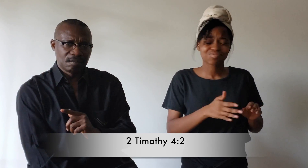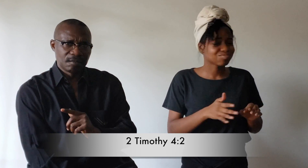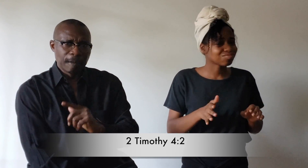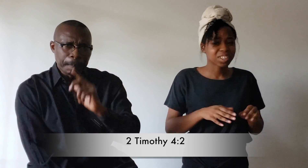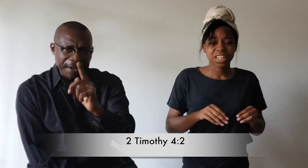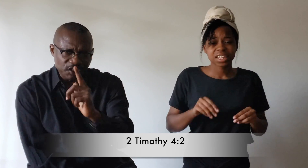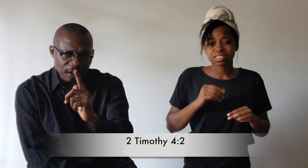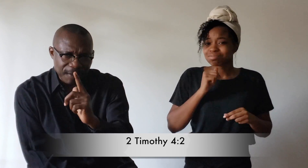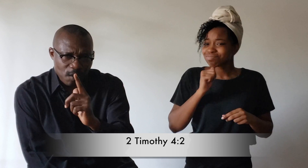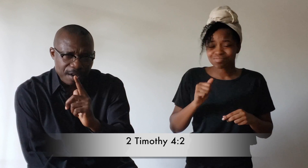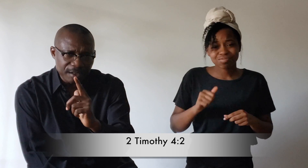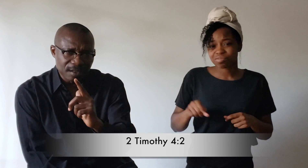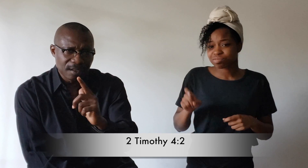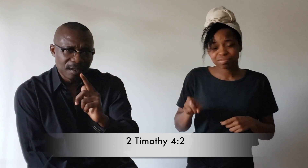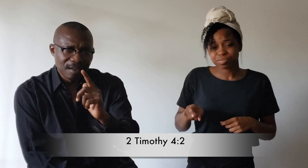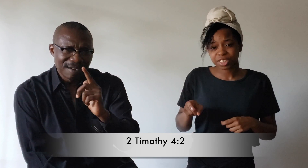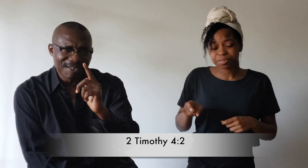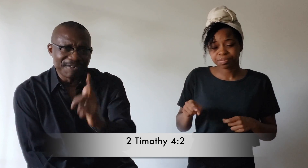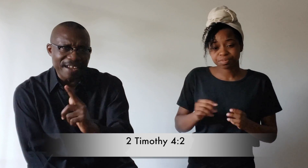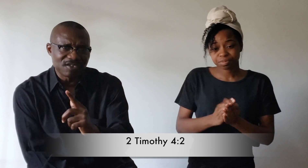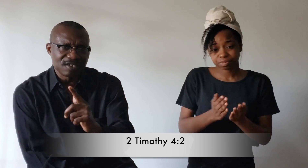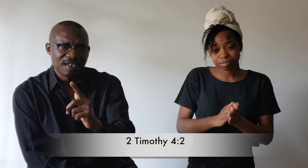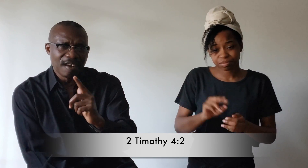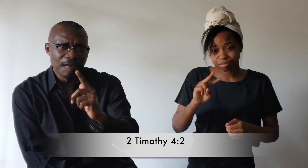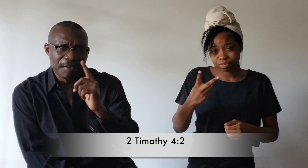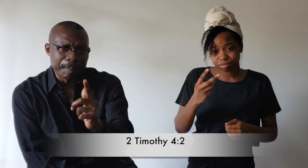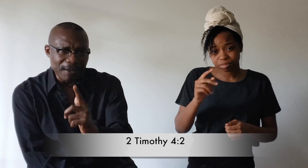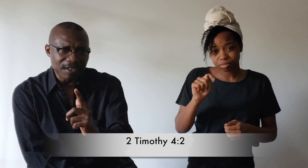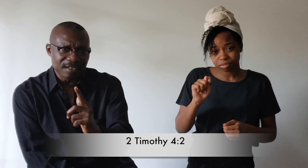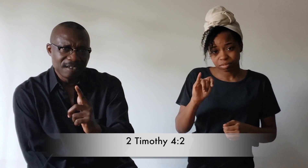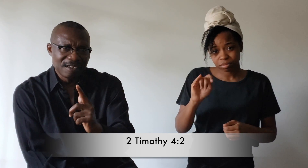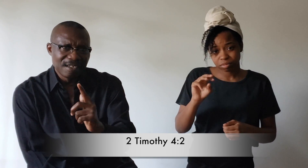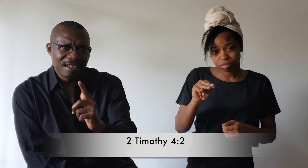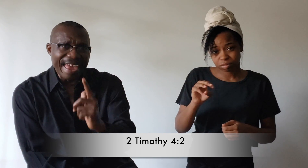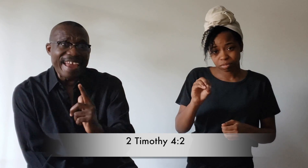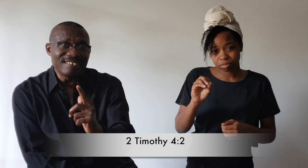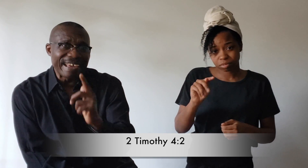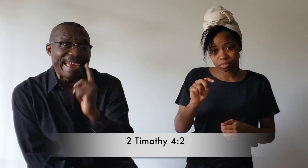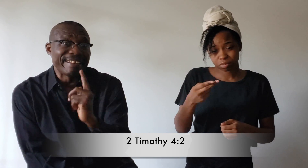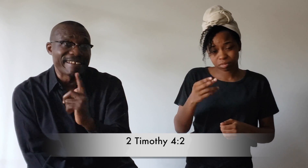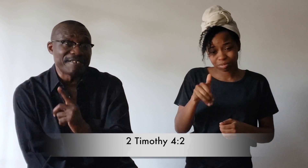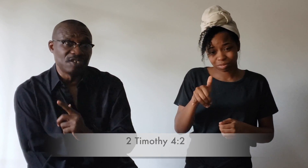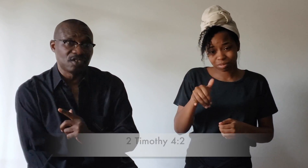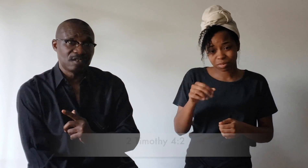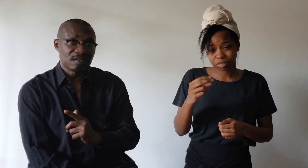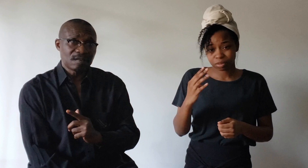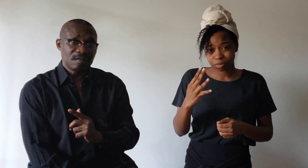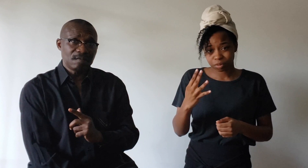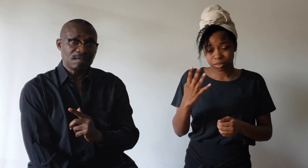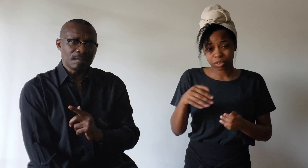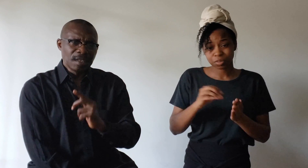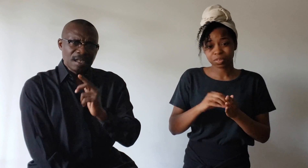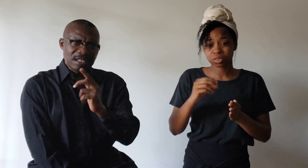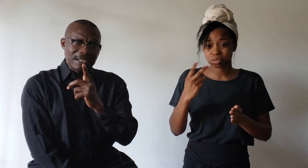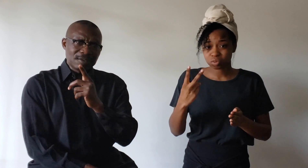Preach the word, correct, rebuke, and encourage. You know,